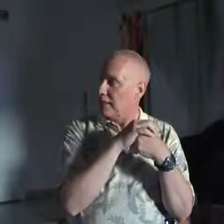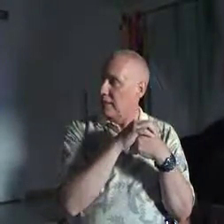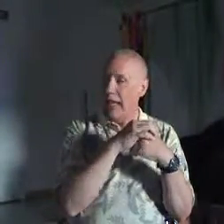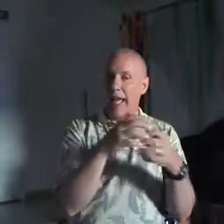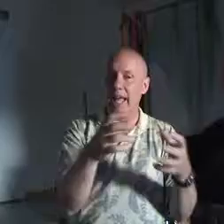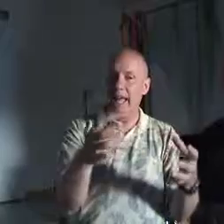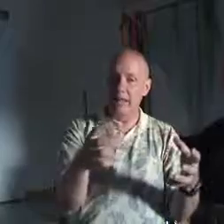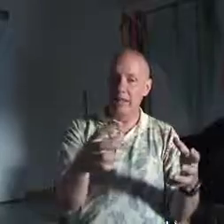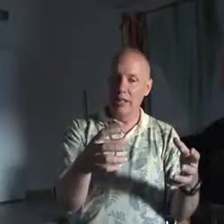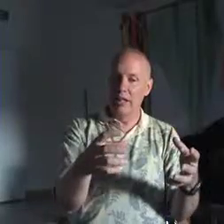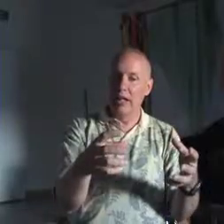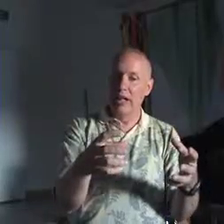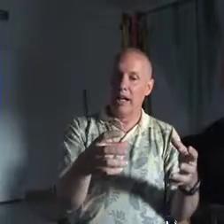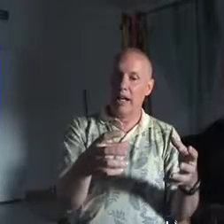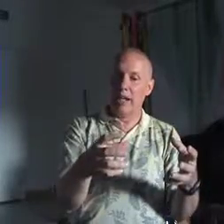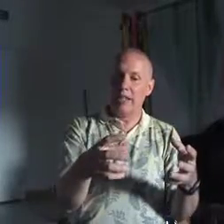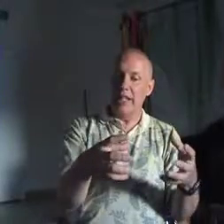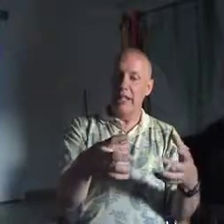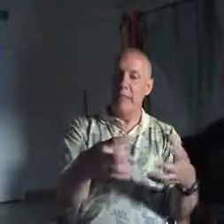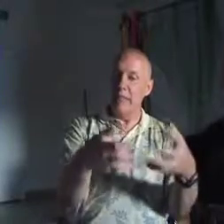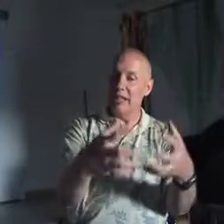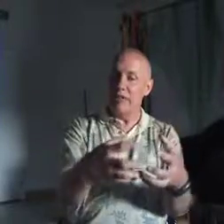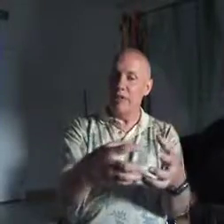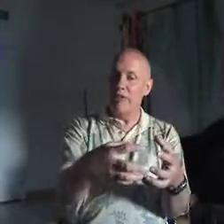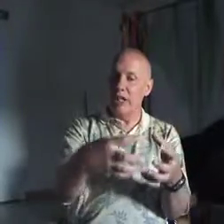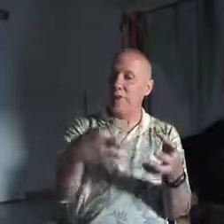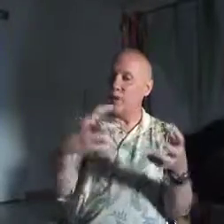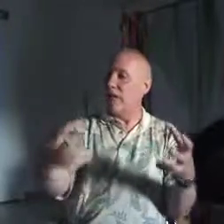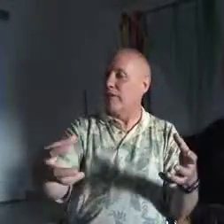And the data must be very objective.